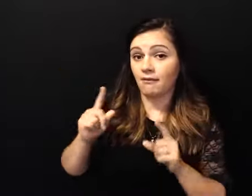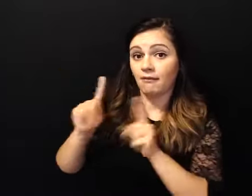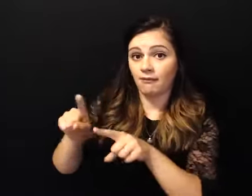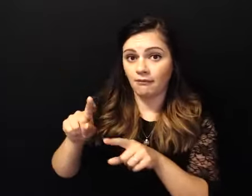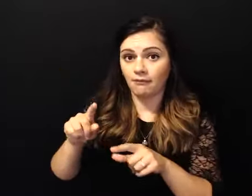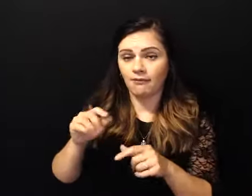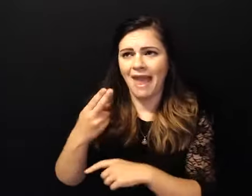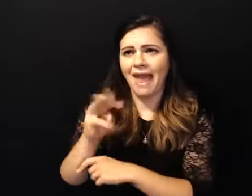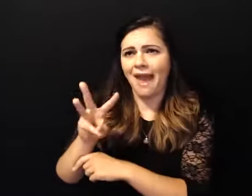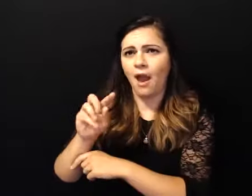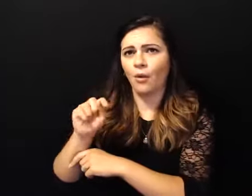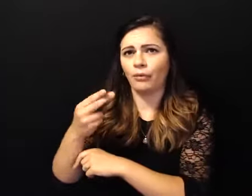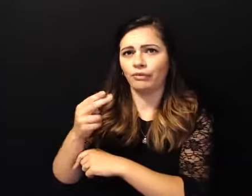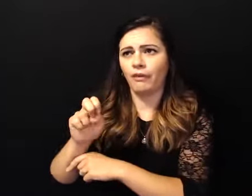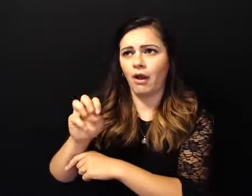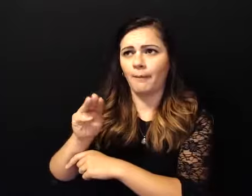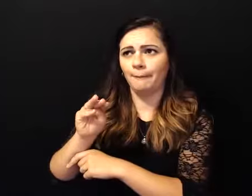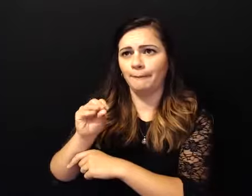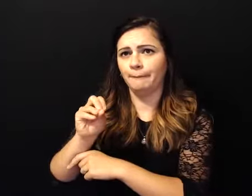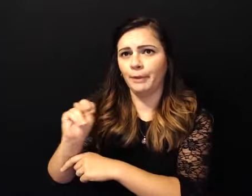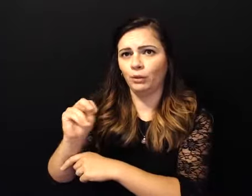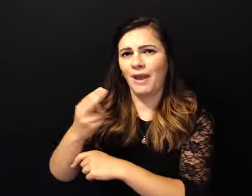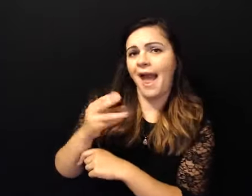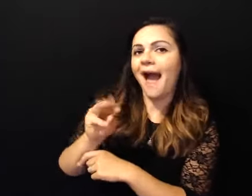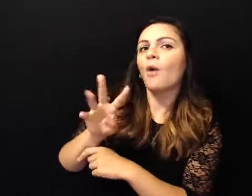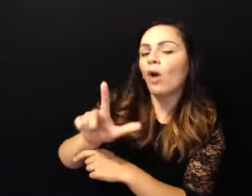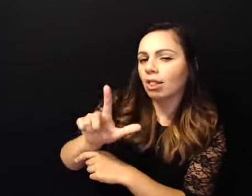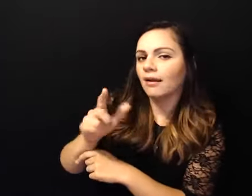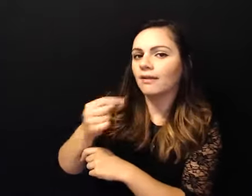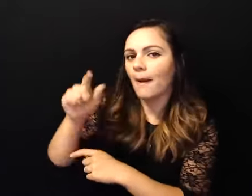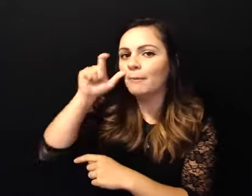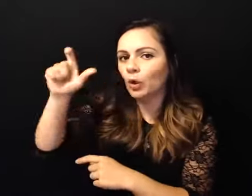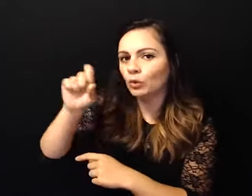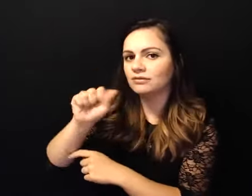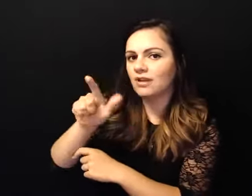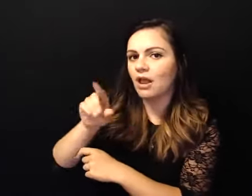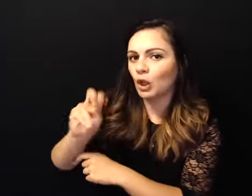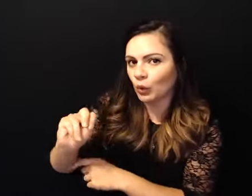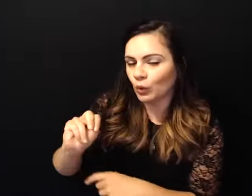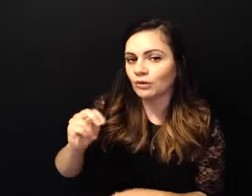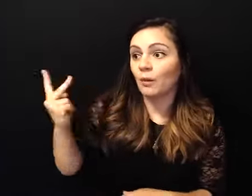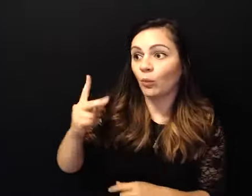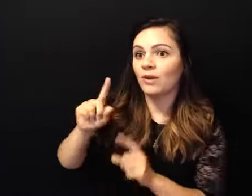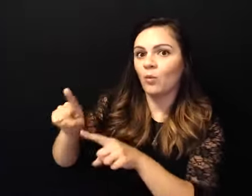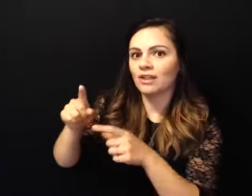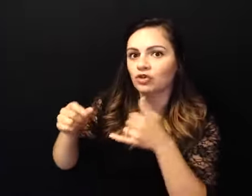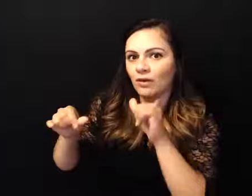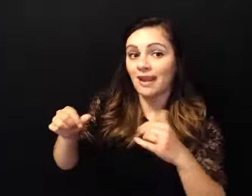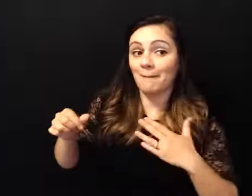was in covington and we went drinking and it was me and her and my best friend and her friend and the best friend girlfriend that i